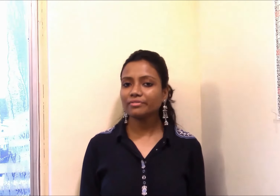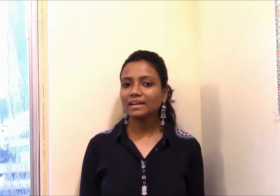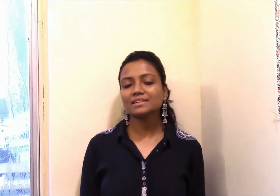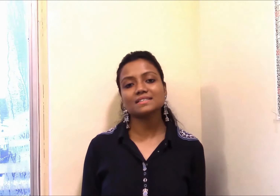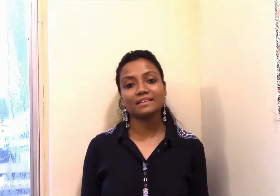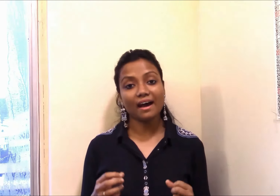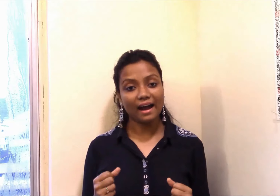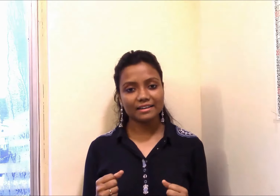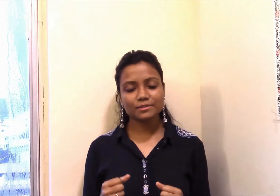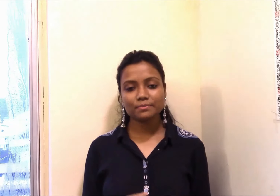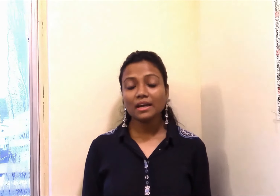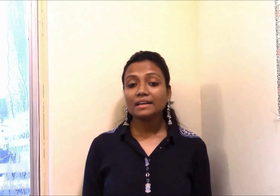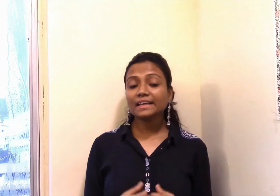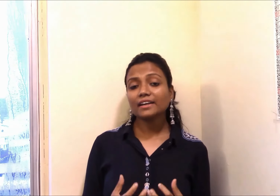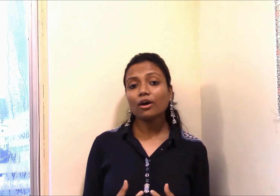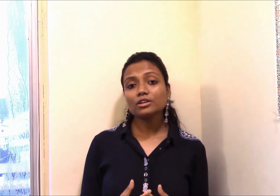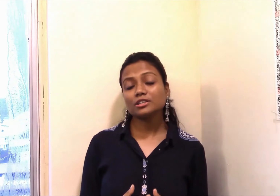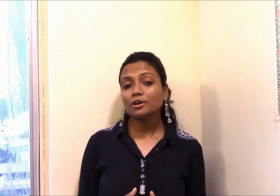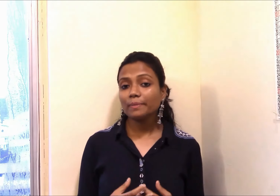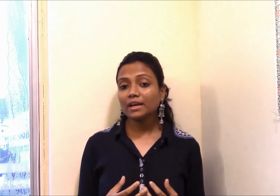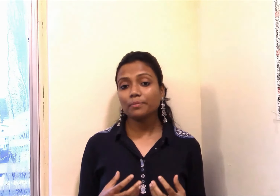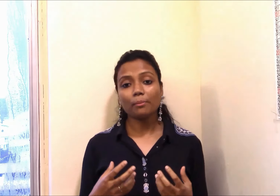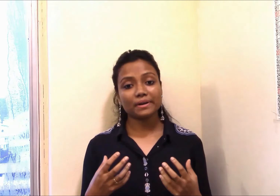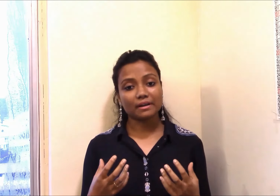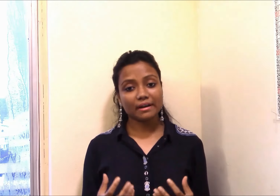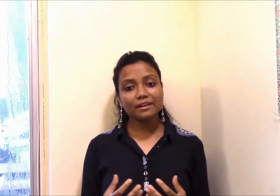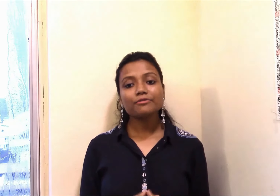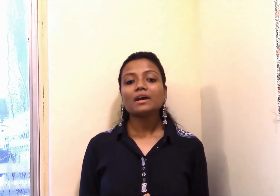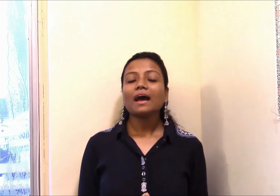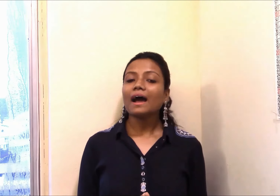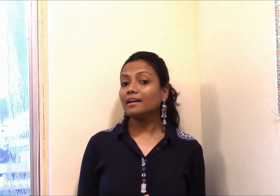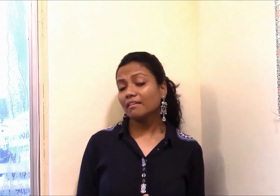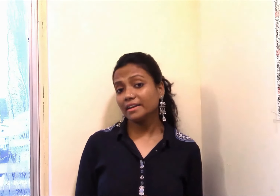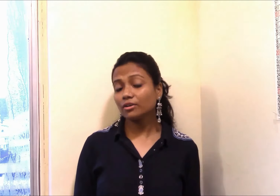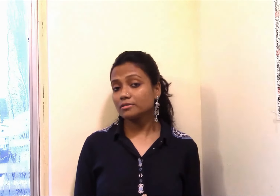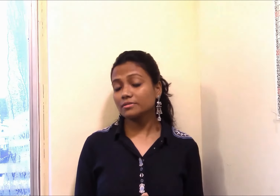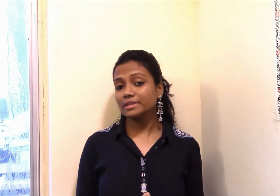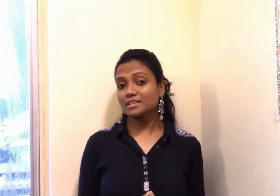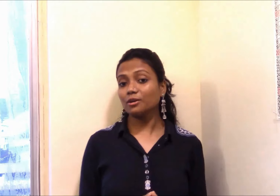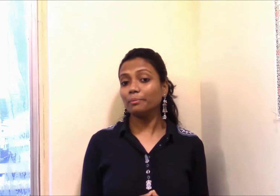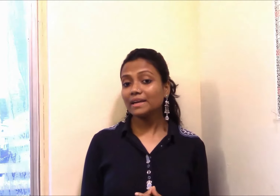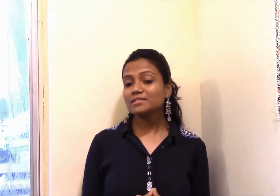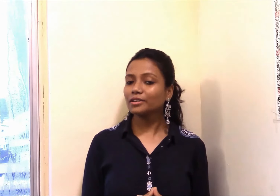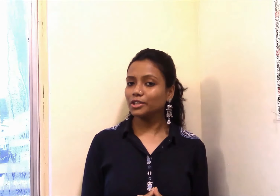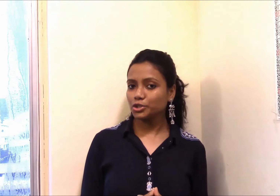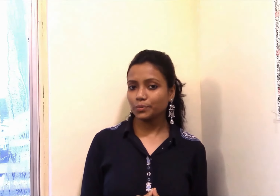difficulties in the hand. They cannot make a proper degree. Hand writing also is a major issue.